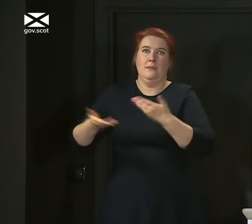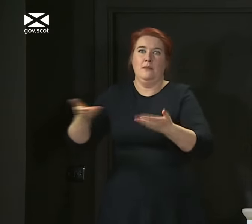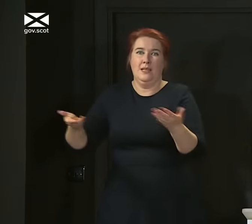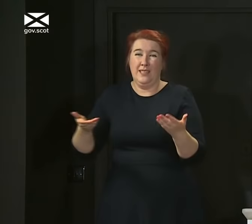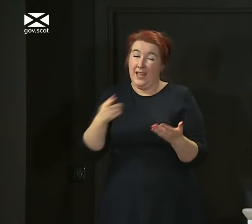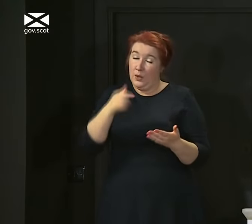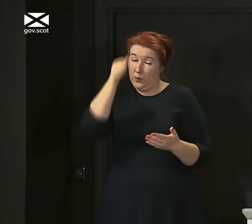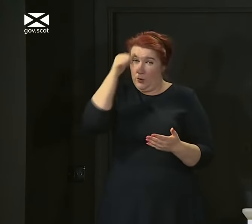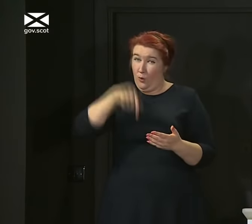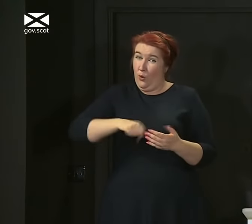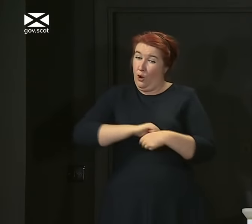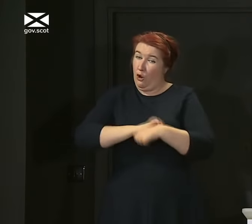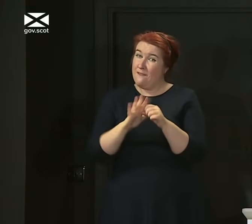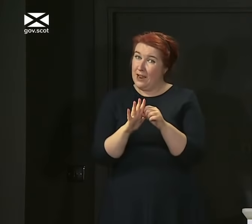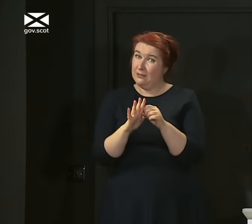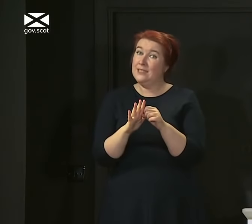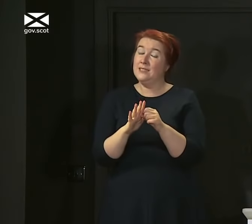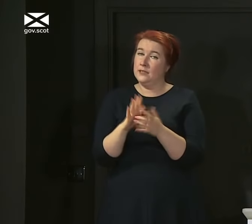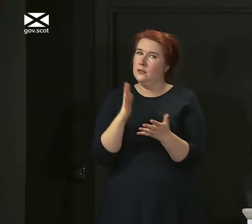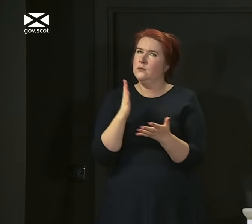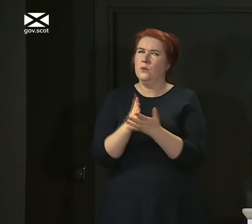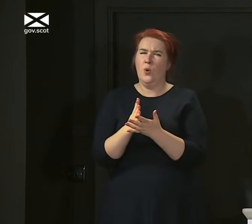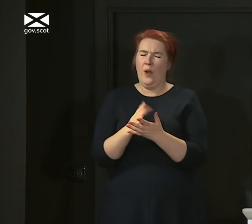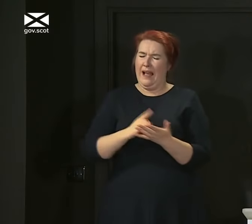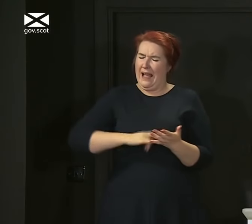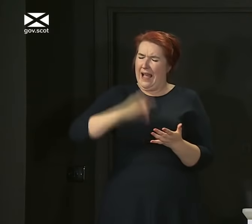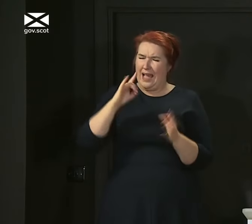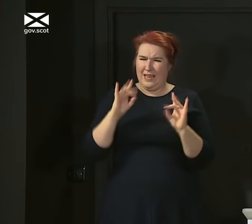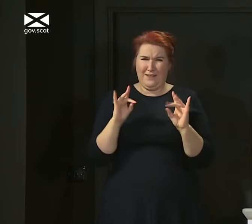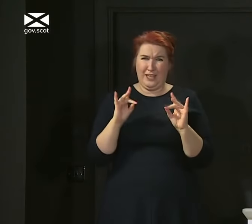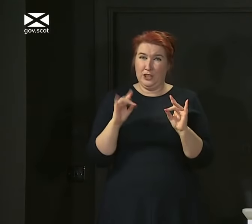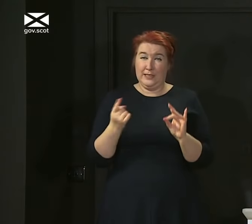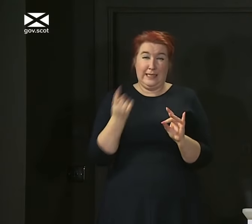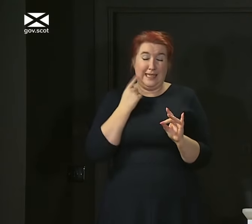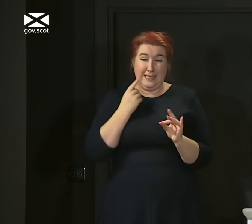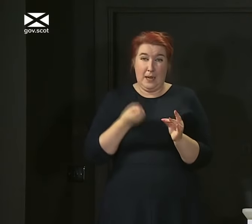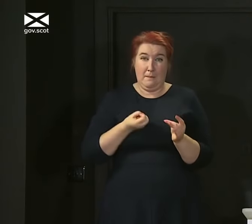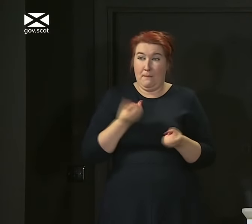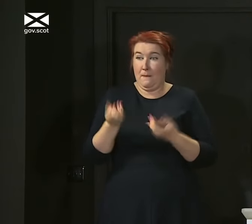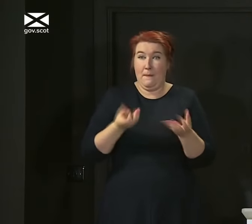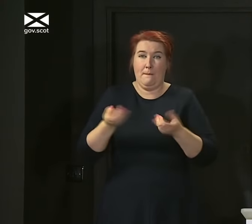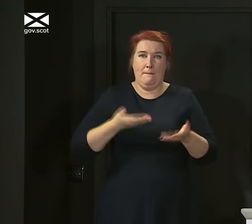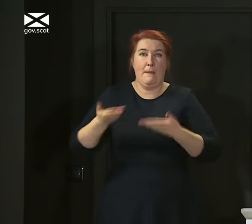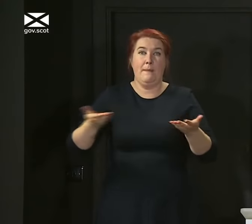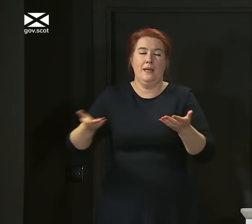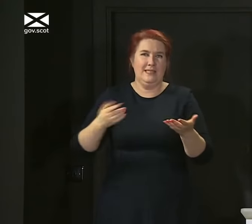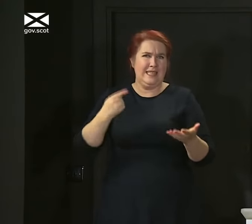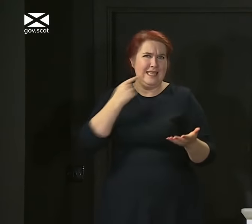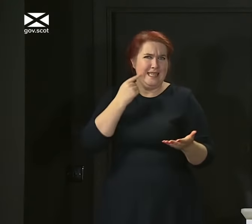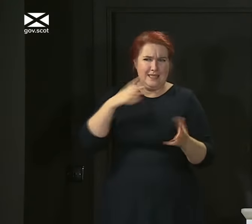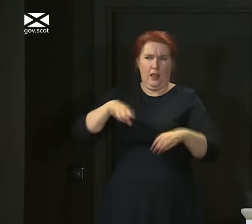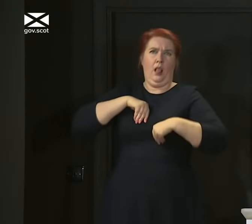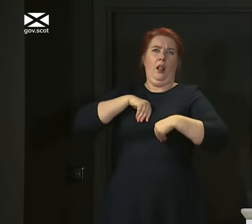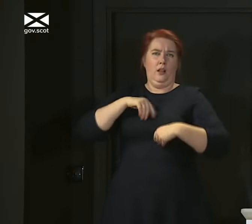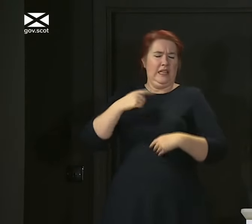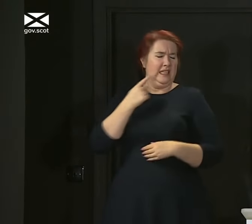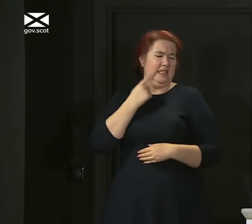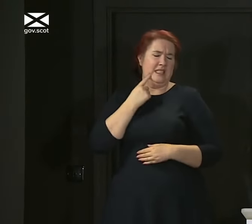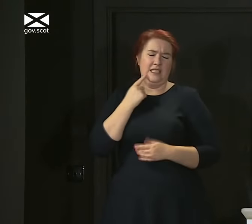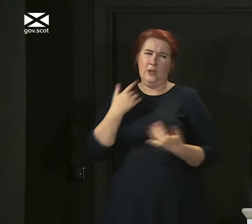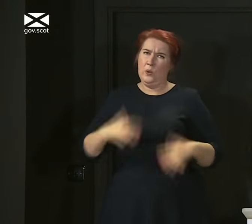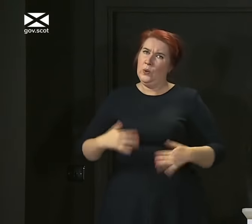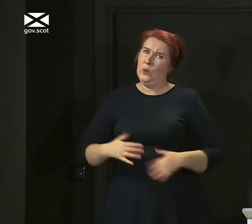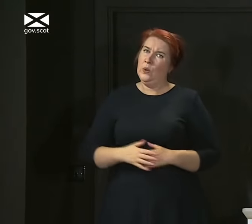we know about this virus is that it is very infectious, and it will take those opportunities if we give them to it.